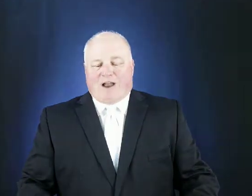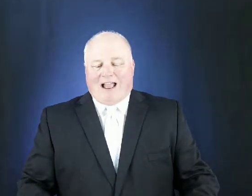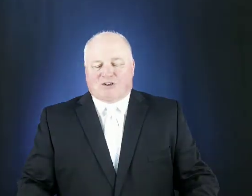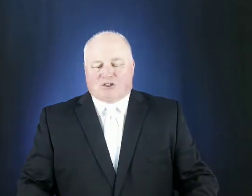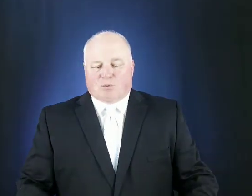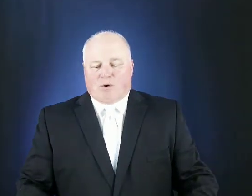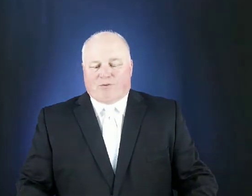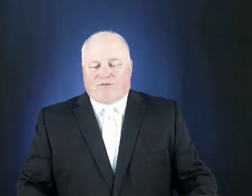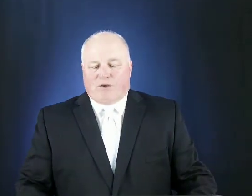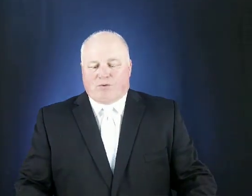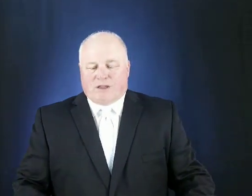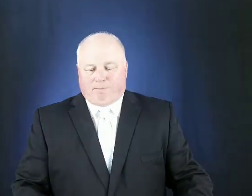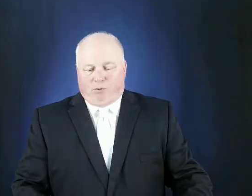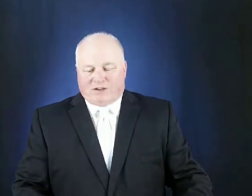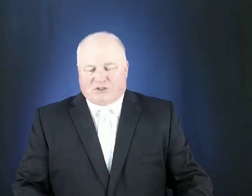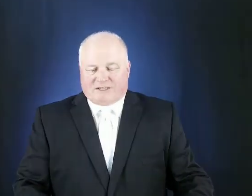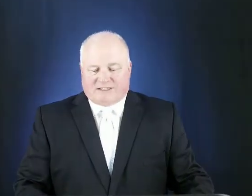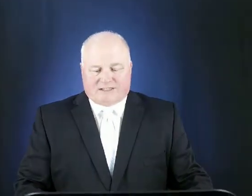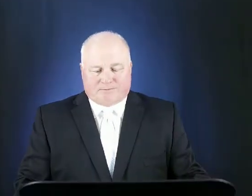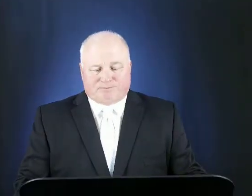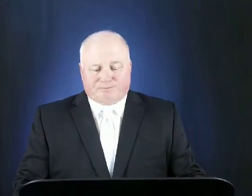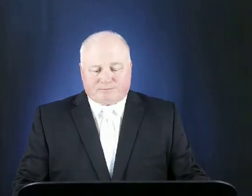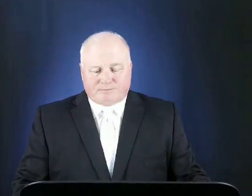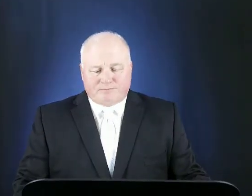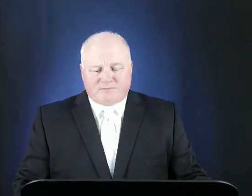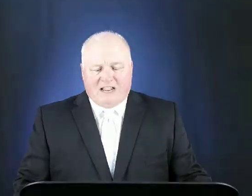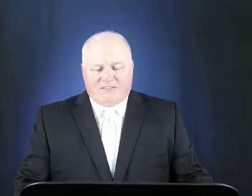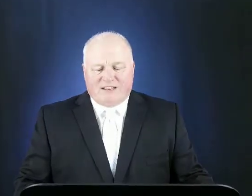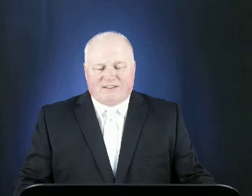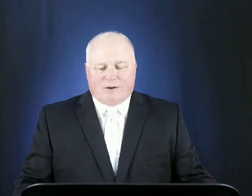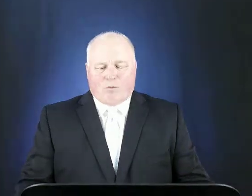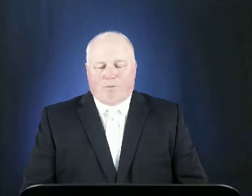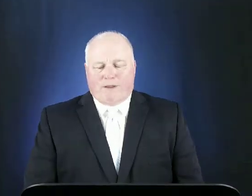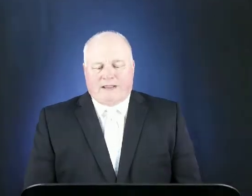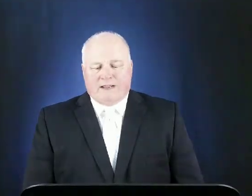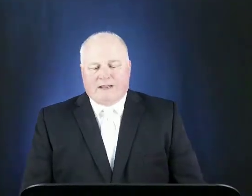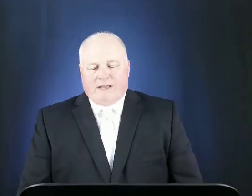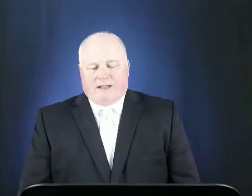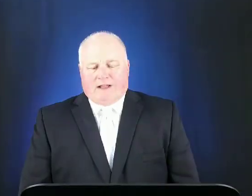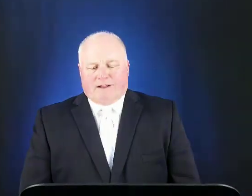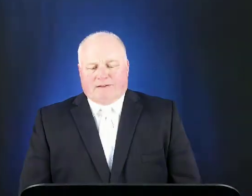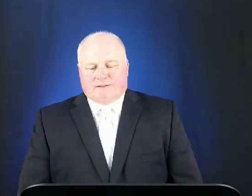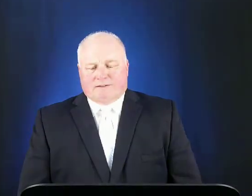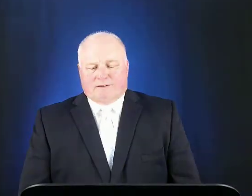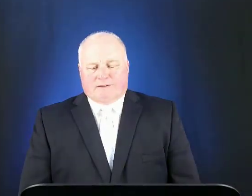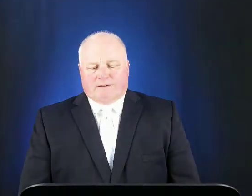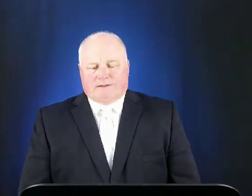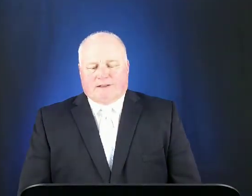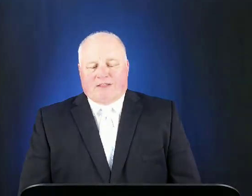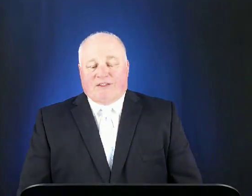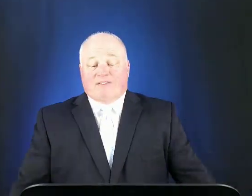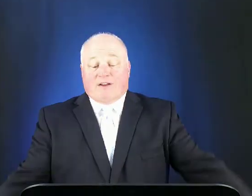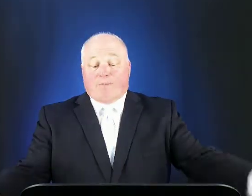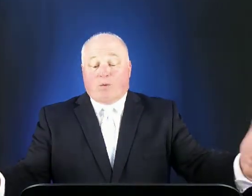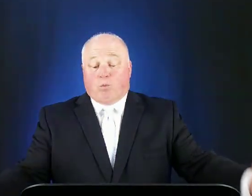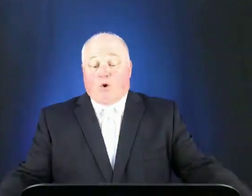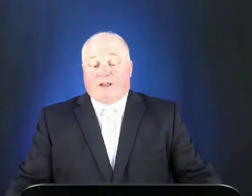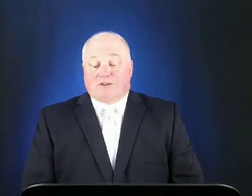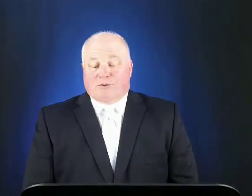actions will refute their prejudices and then there won't be uh and then there'll be one to